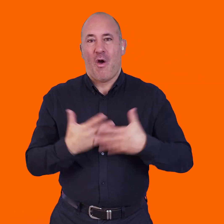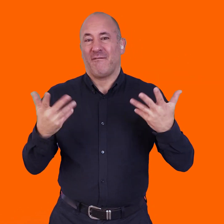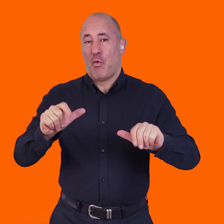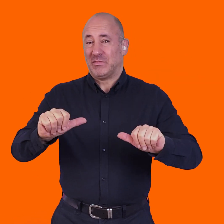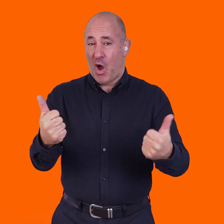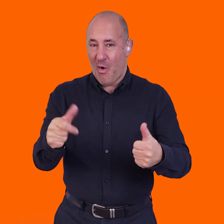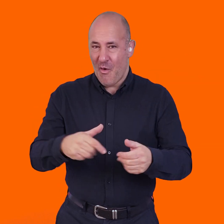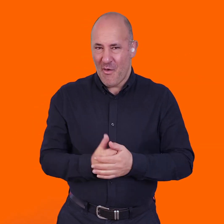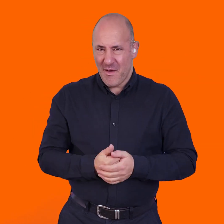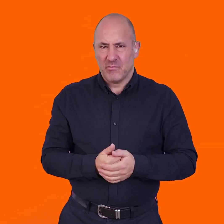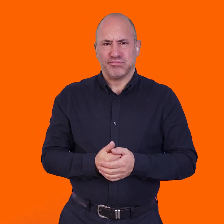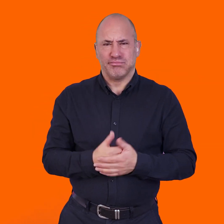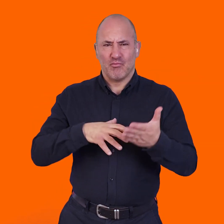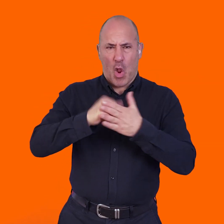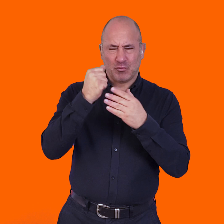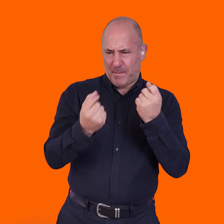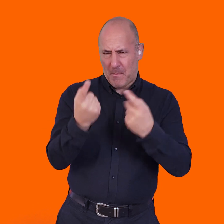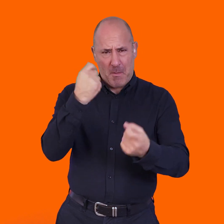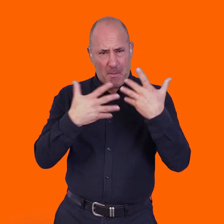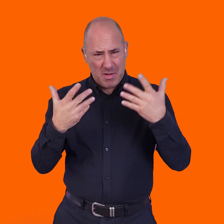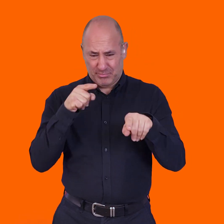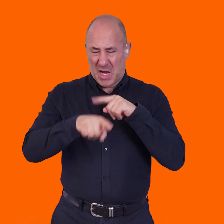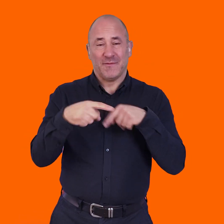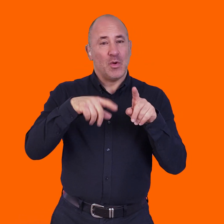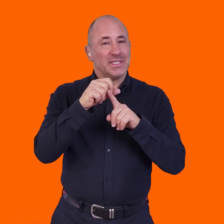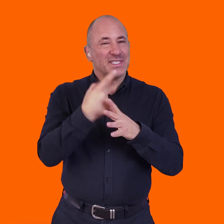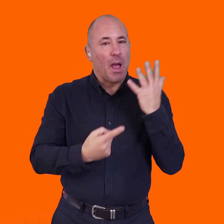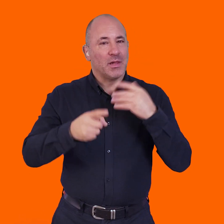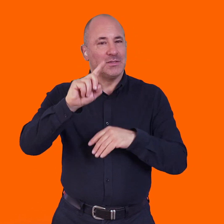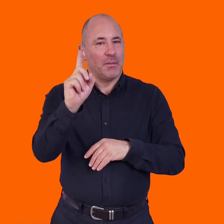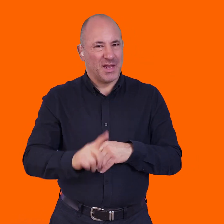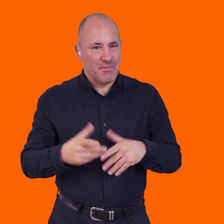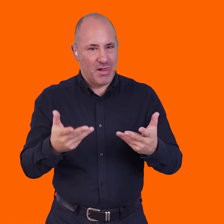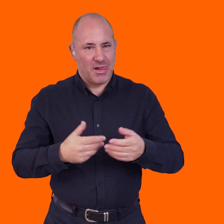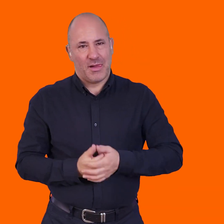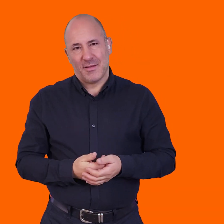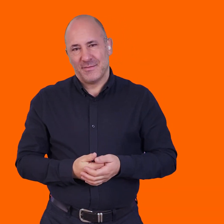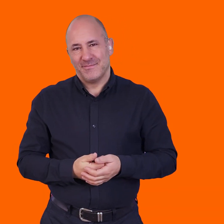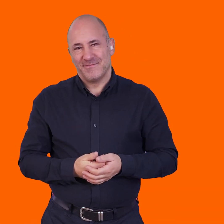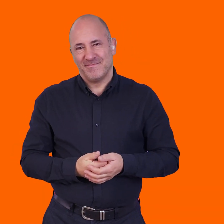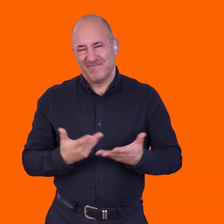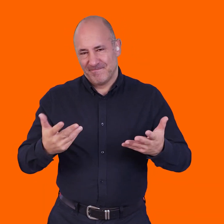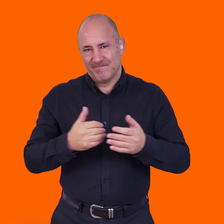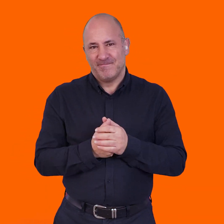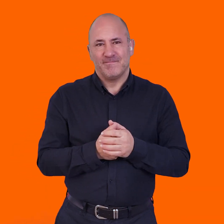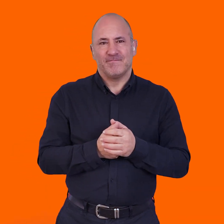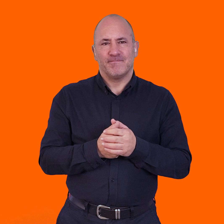and that was obviously great, there's a lot about culture and there was a lot of cultural stuff going on for